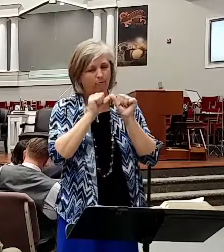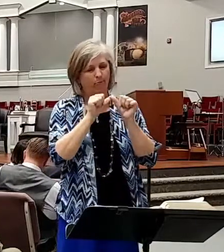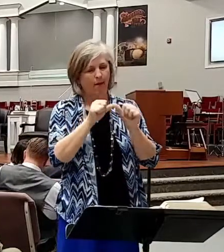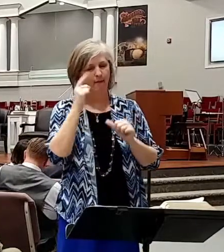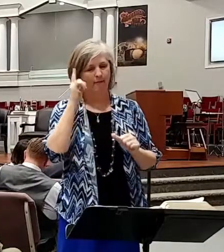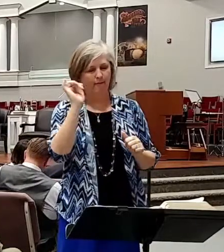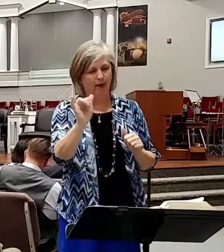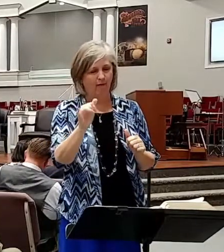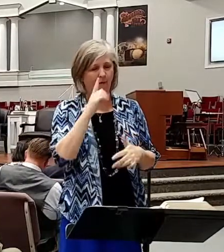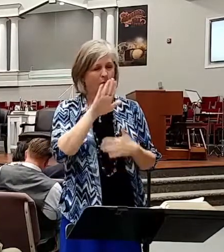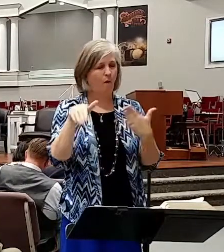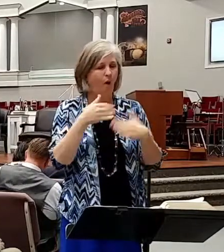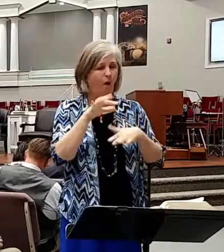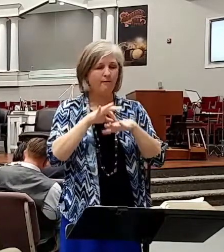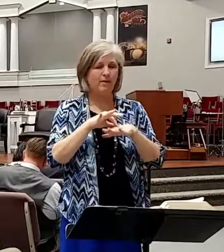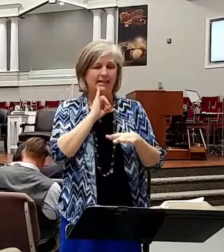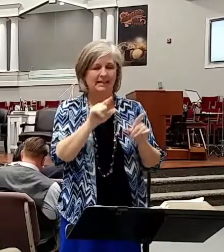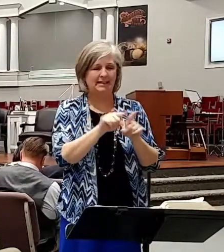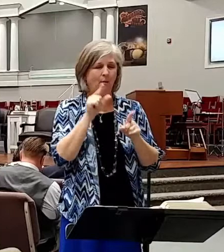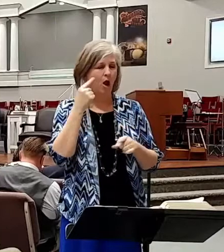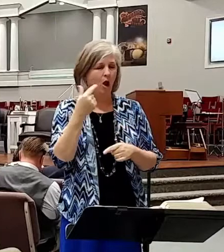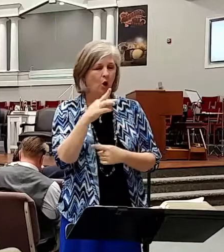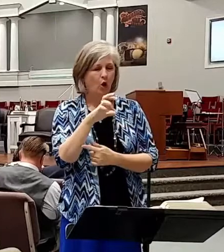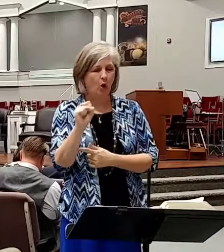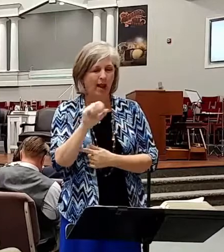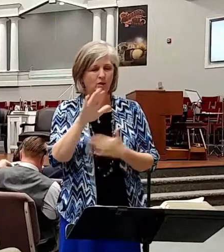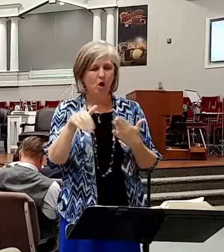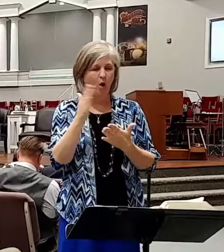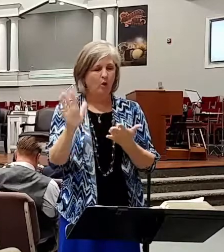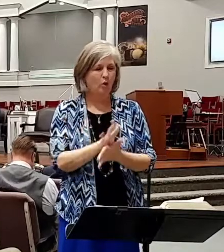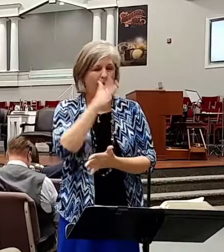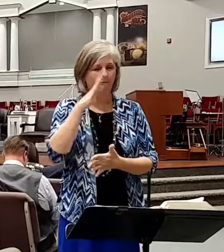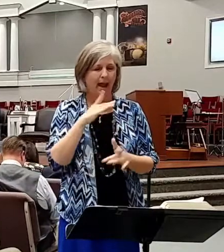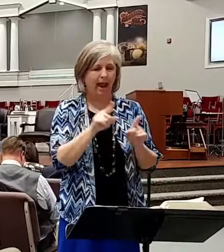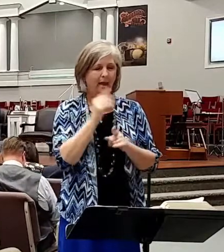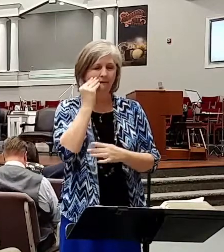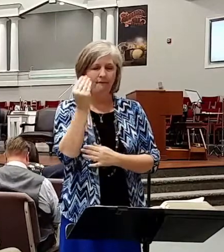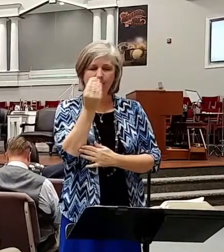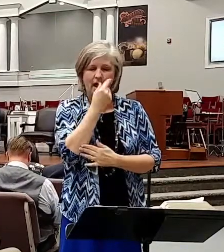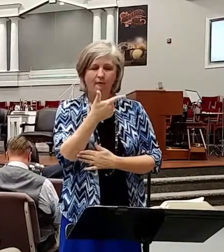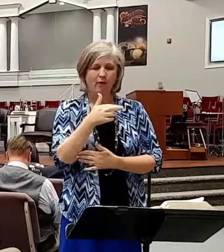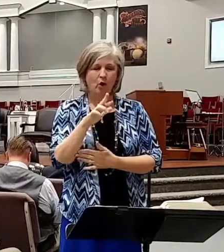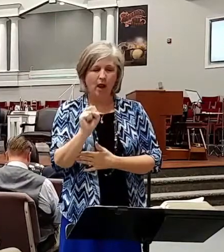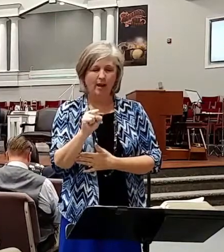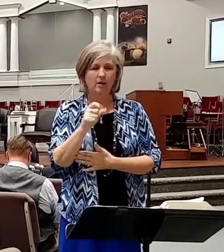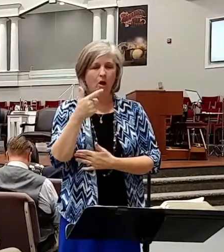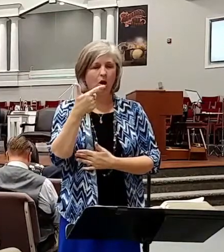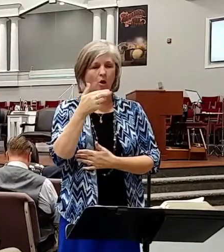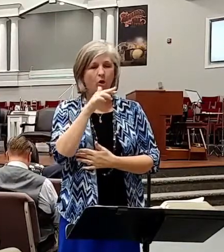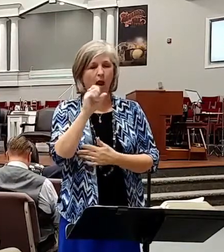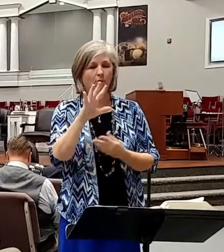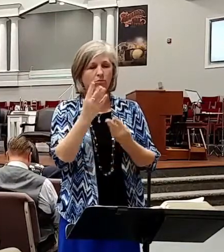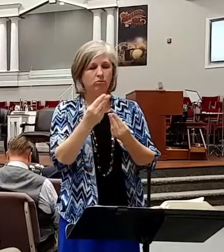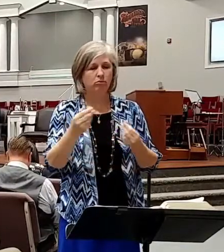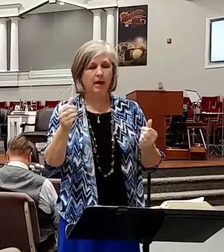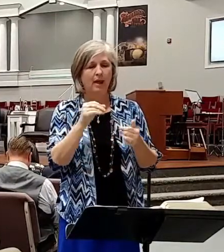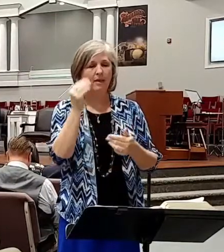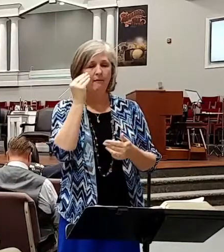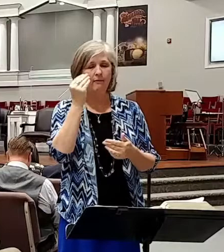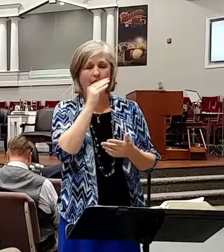For all flesh is as grass, and all the glory of man as the flower of grass. The grass withereth, and the flower thereof falleth away.